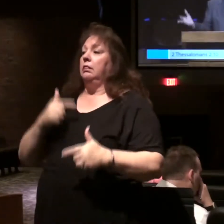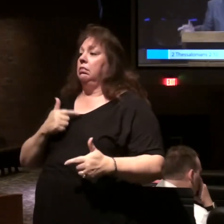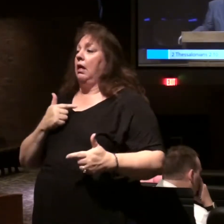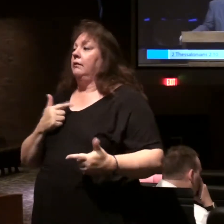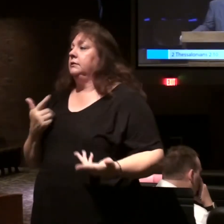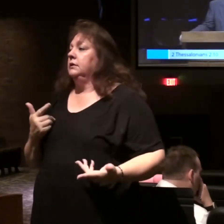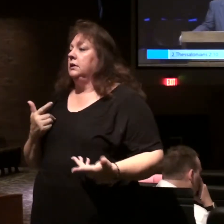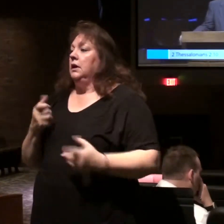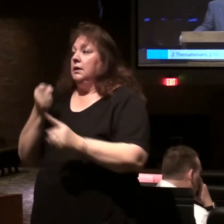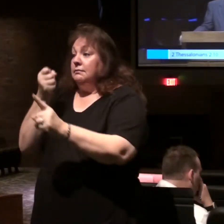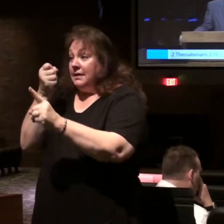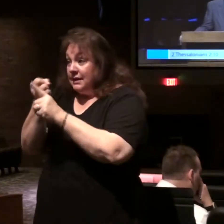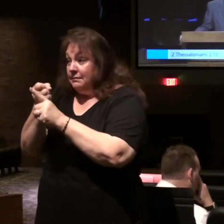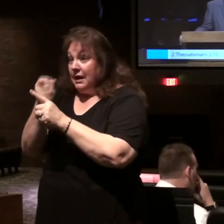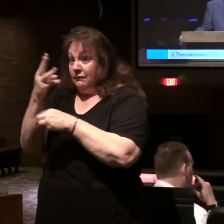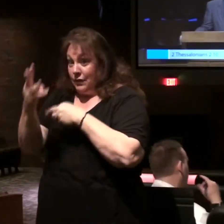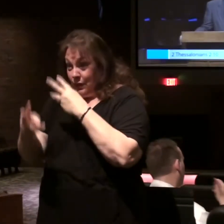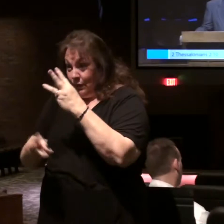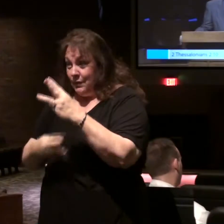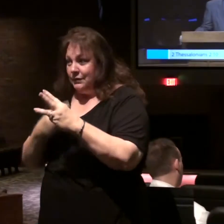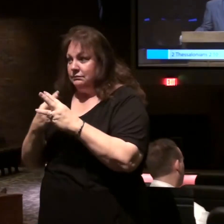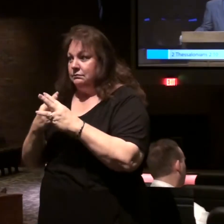the impact on the world is the same